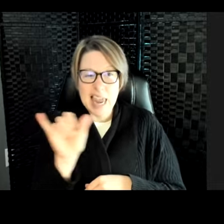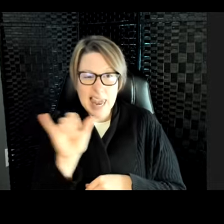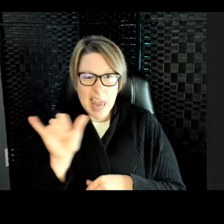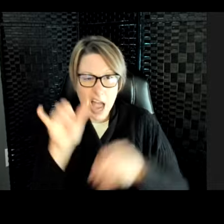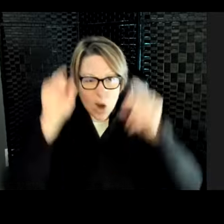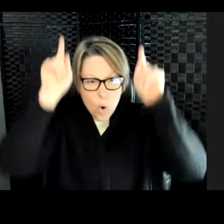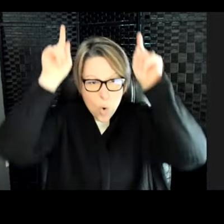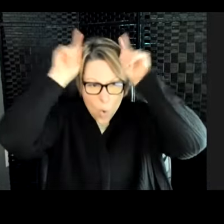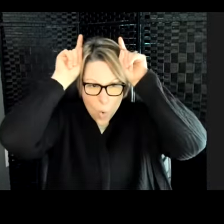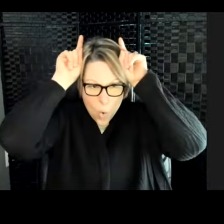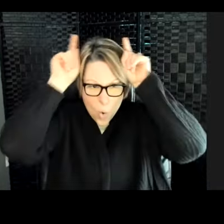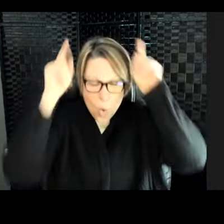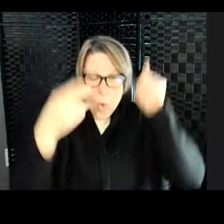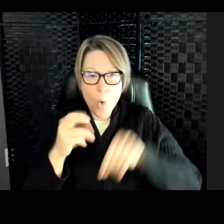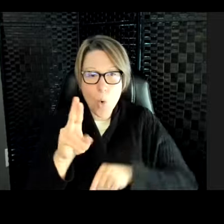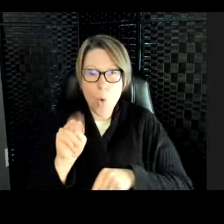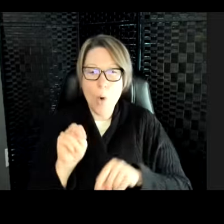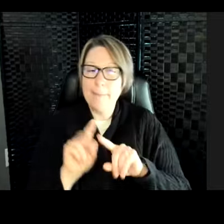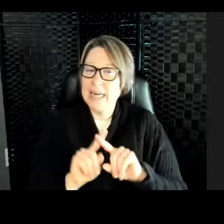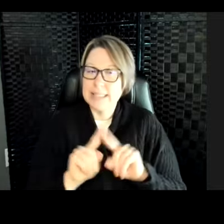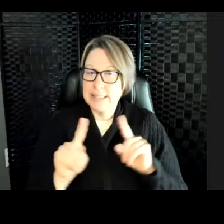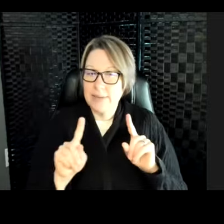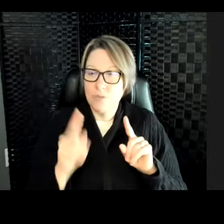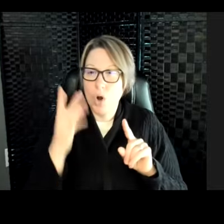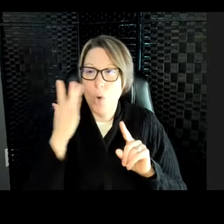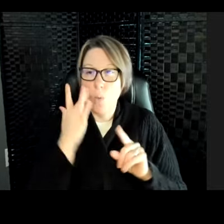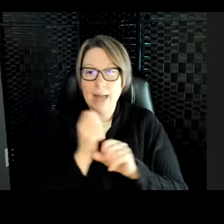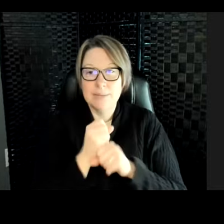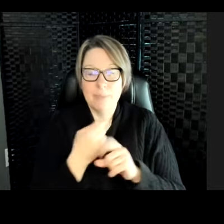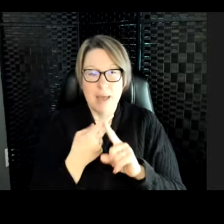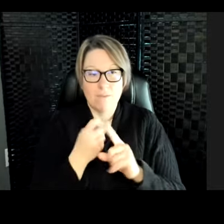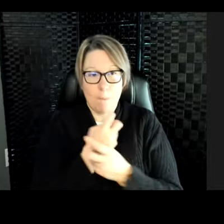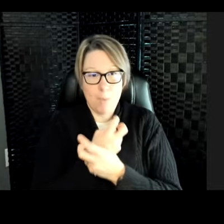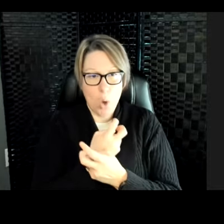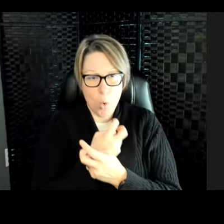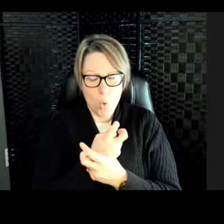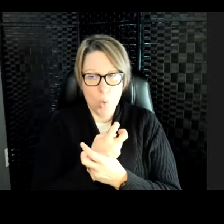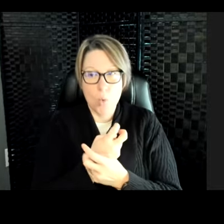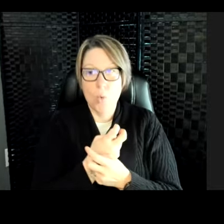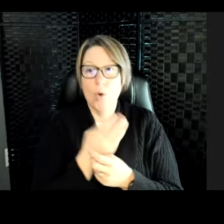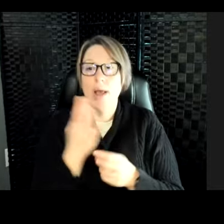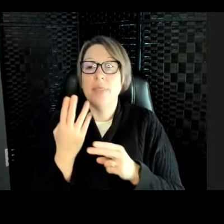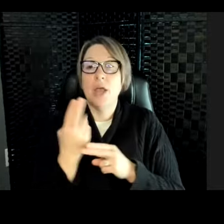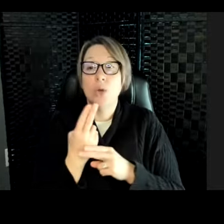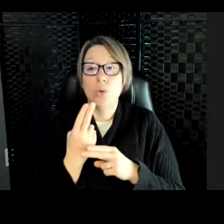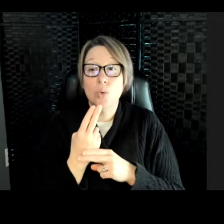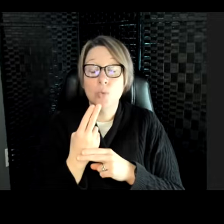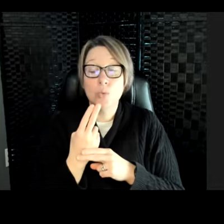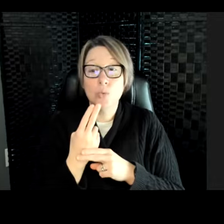they are different because they're made out of bone. And they use those to add